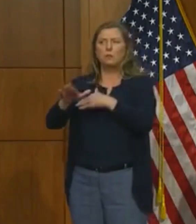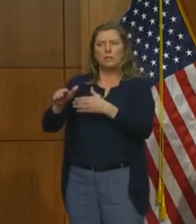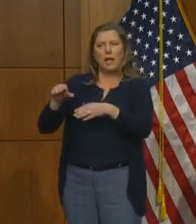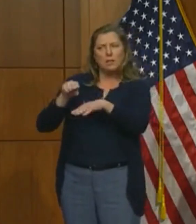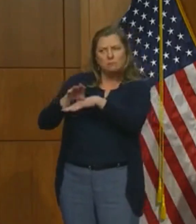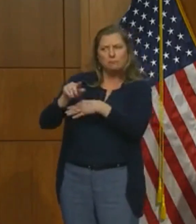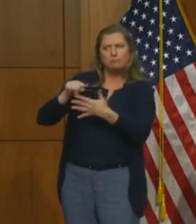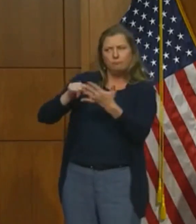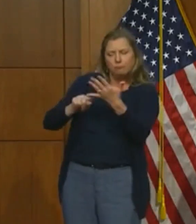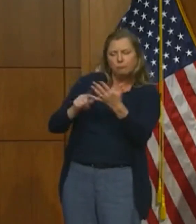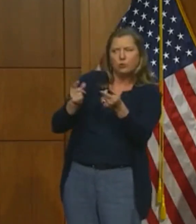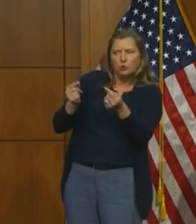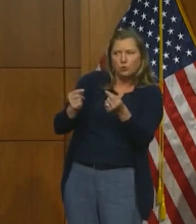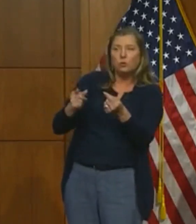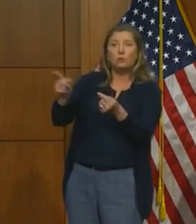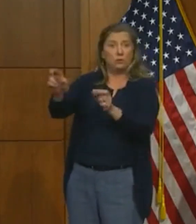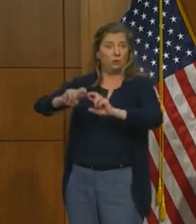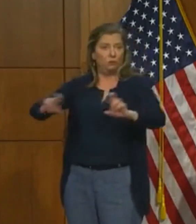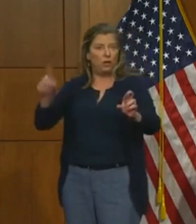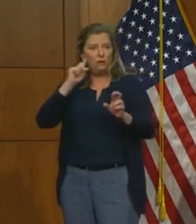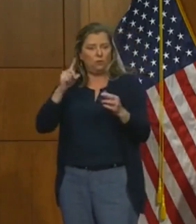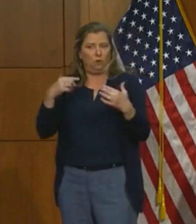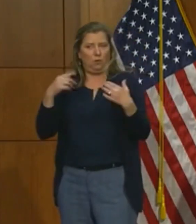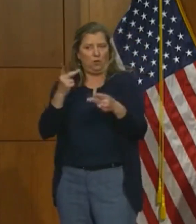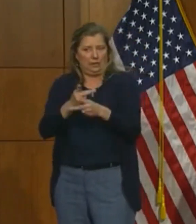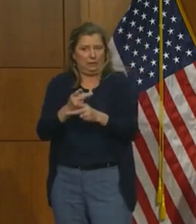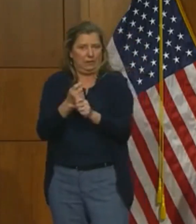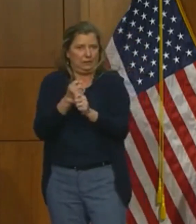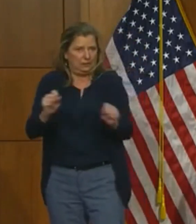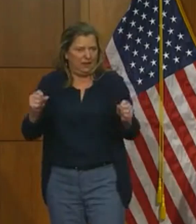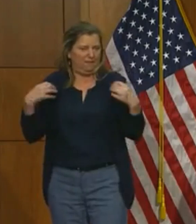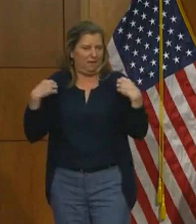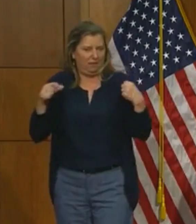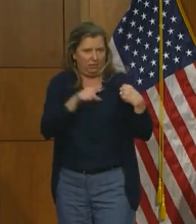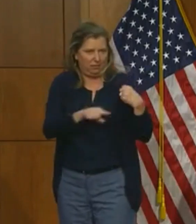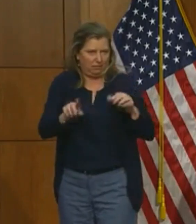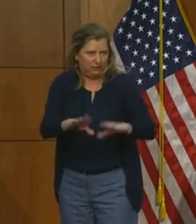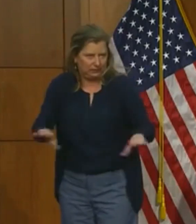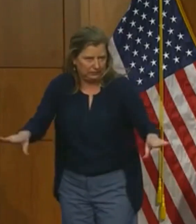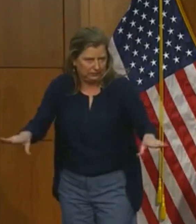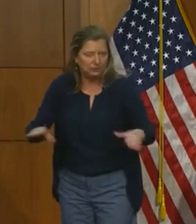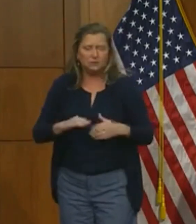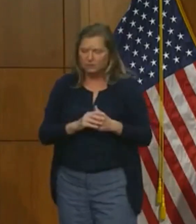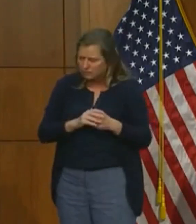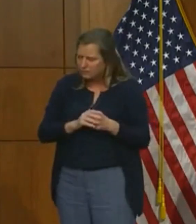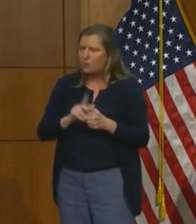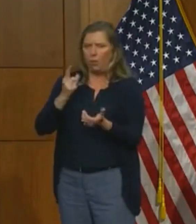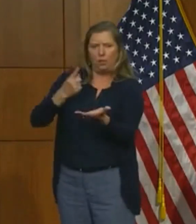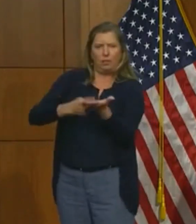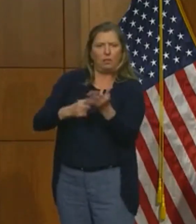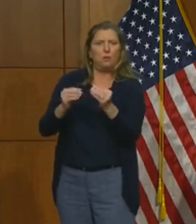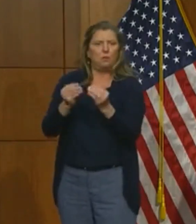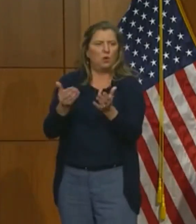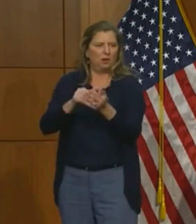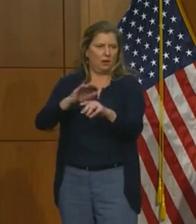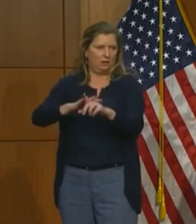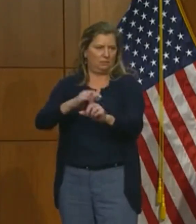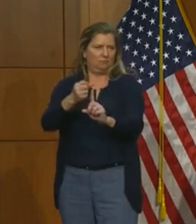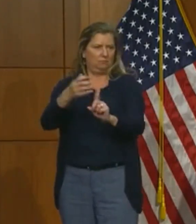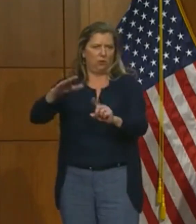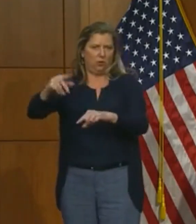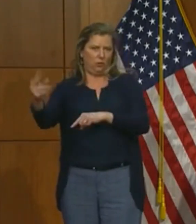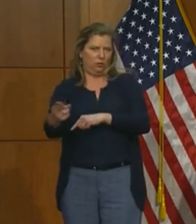can prepare, particularly around health and safety measures. And we will discuss that more on Thursday